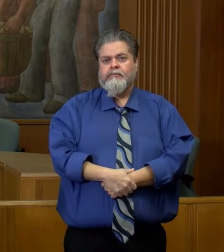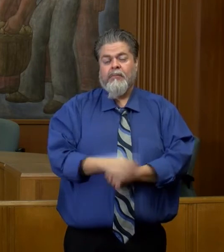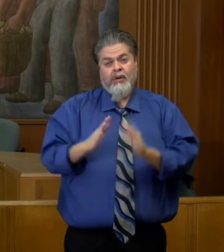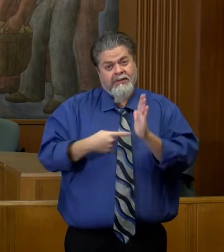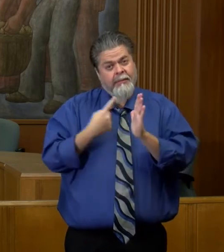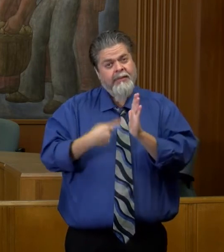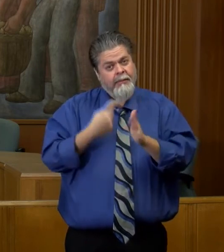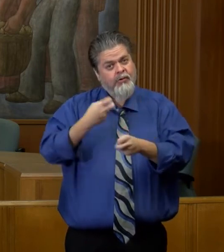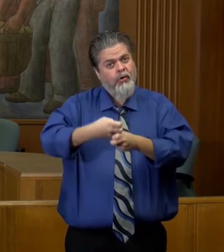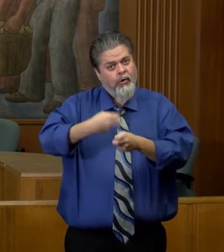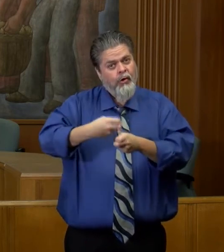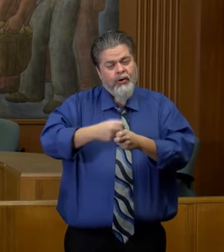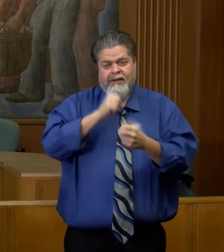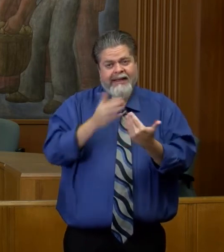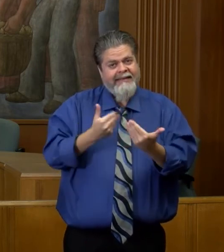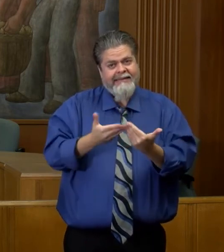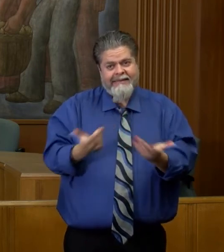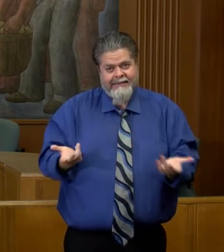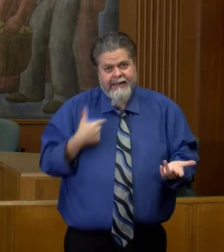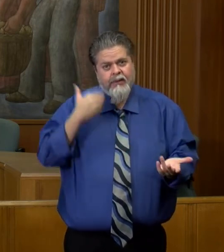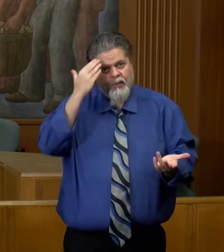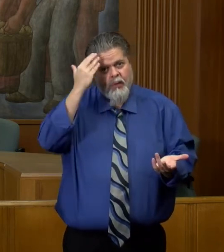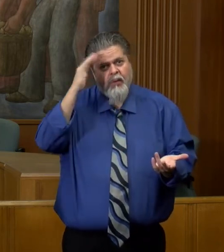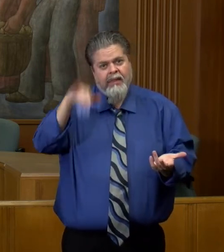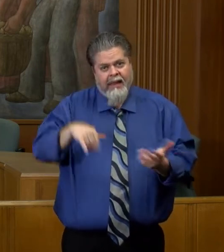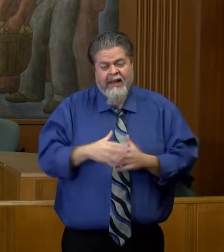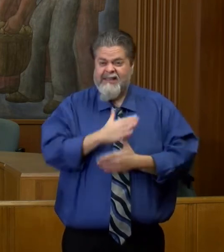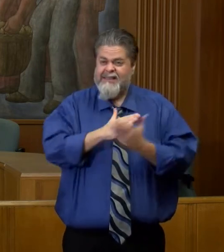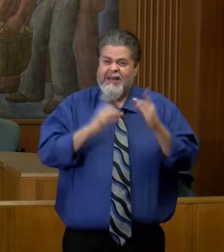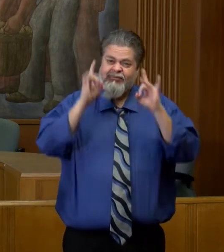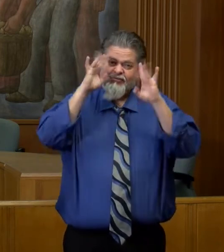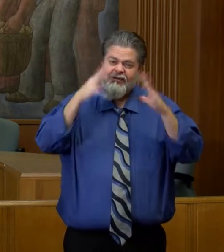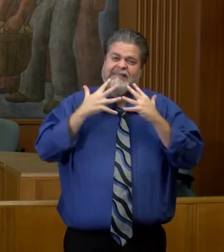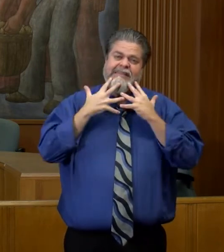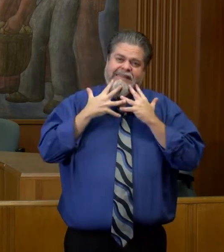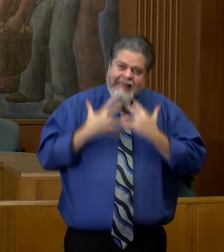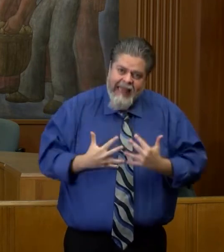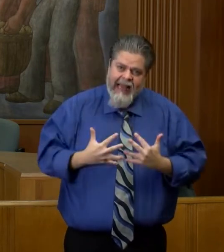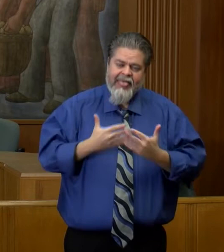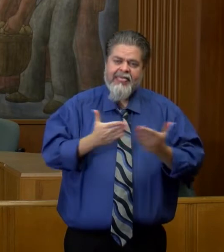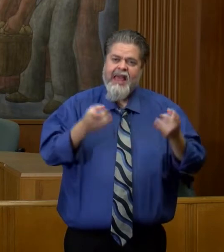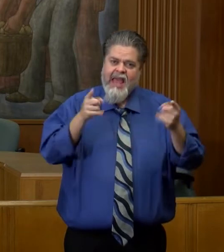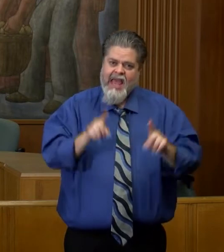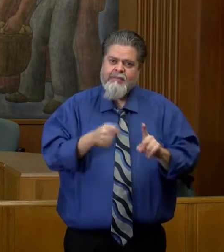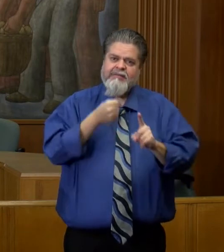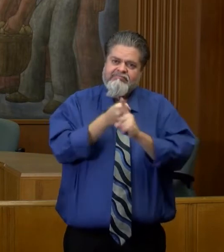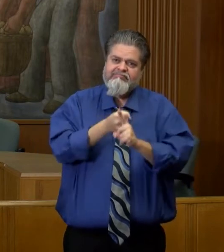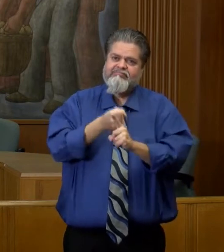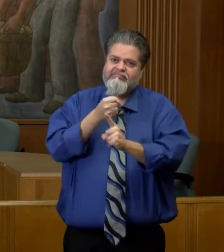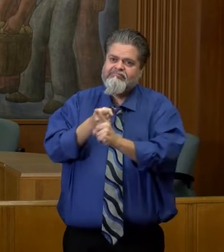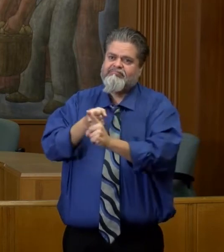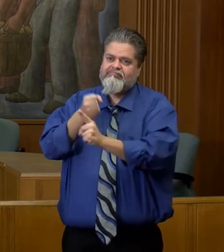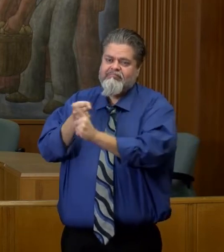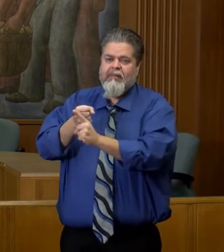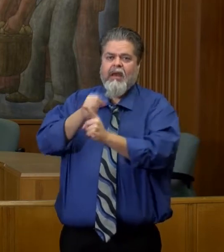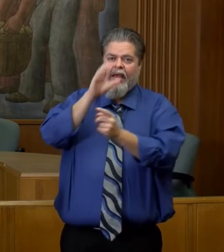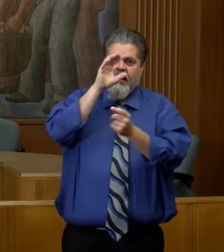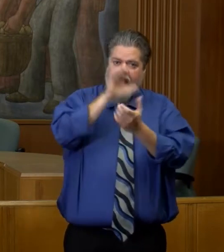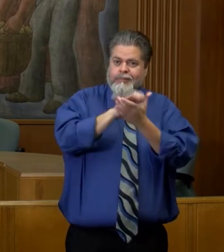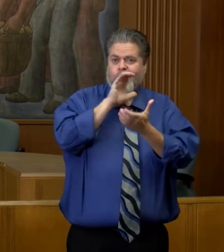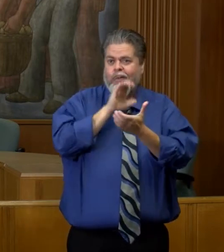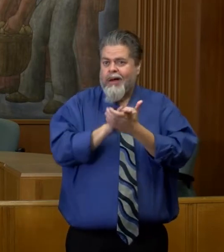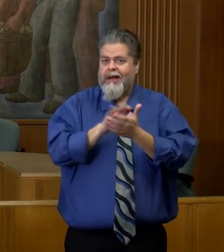Sometimes it's hard. There are so many tragic cases that we have to deal with with COVID daily. Families, husband-wife